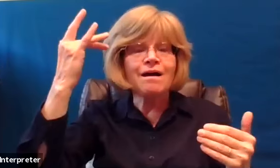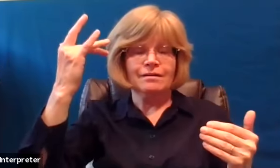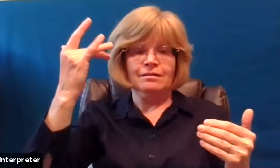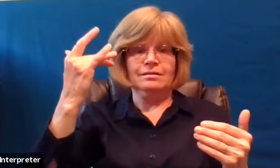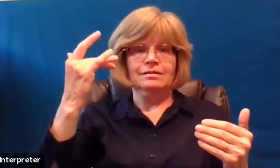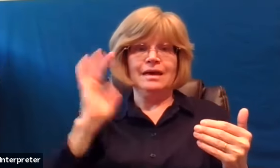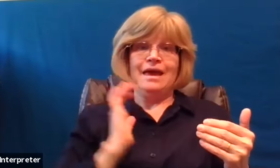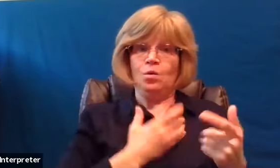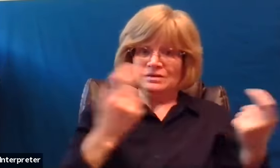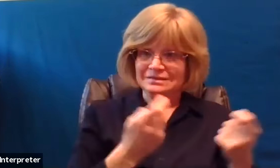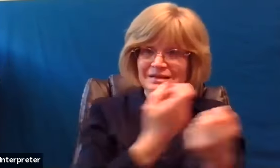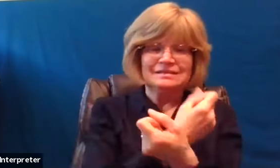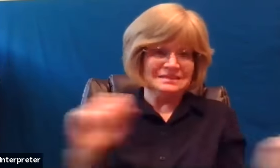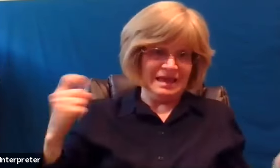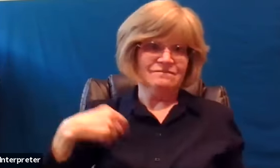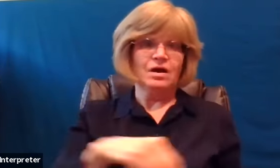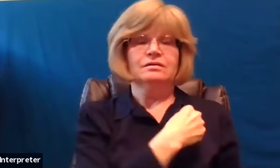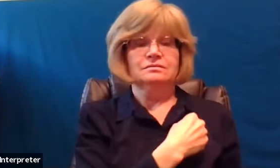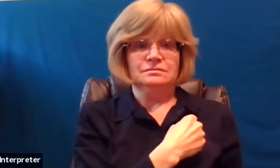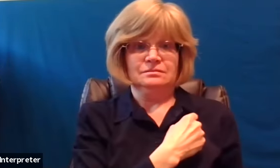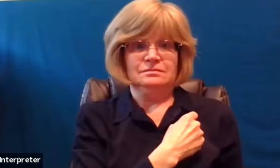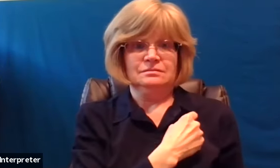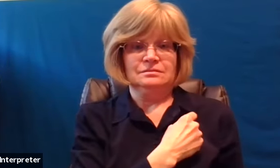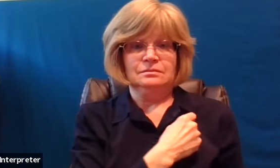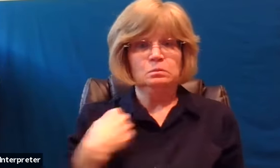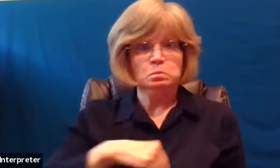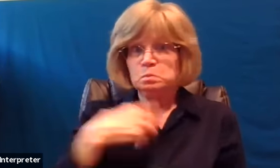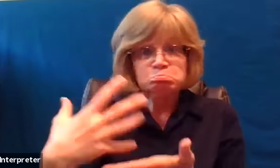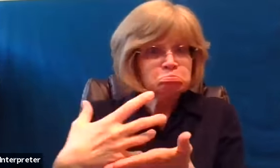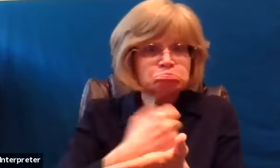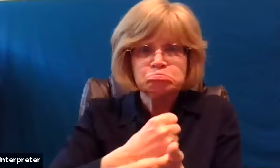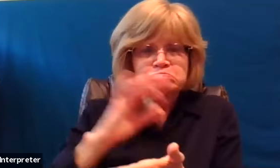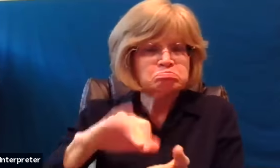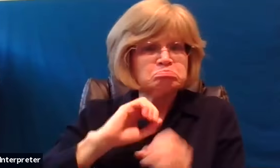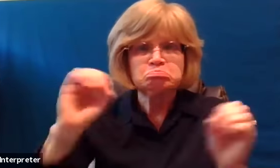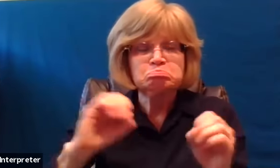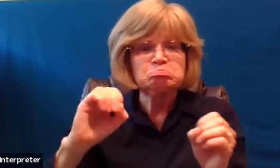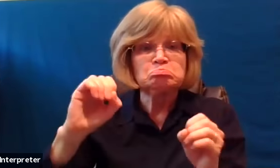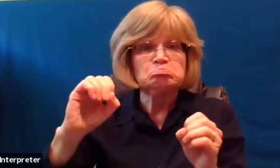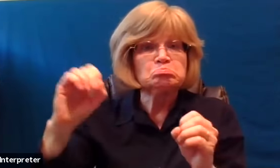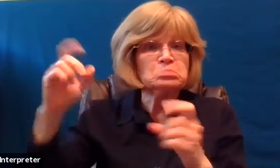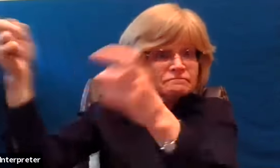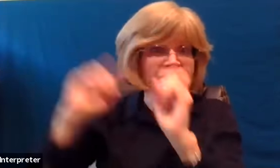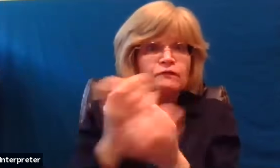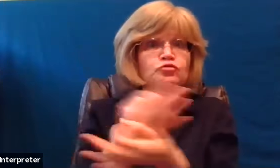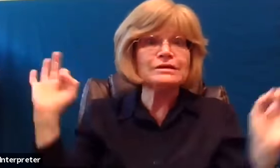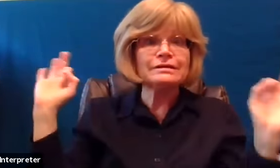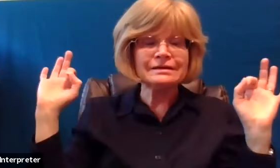god you and i didn't do anything to earn that it's free for us but quite costly to